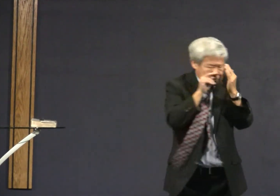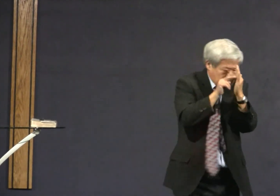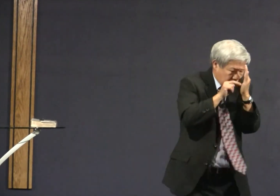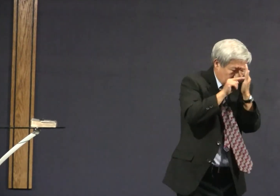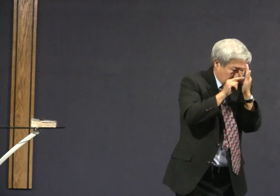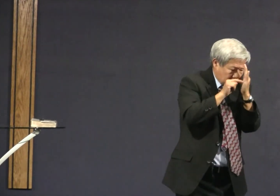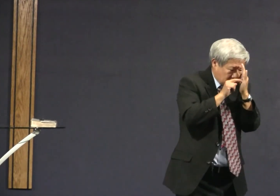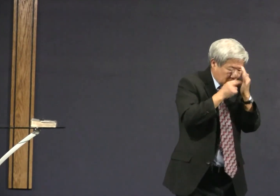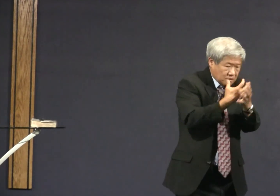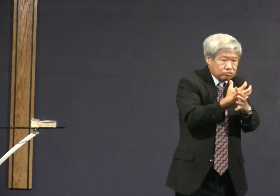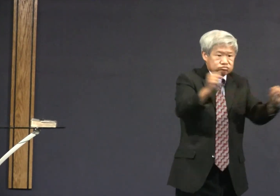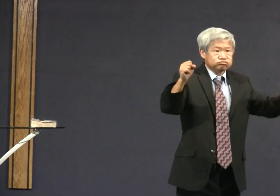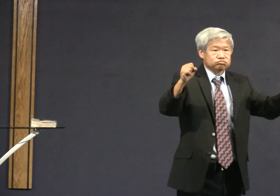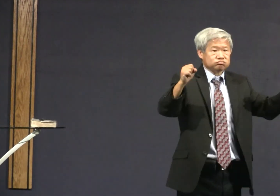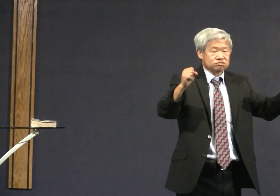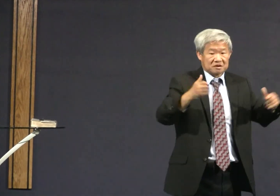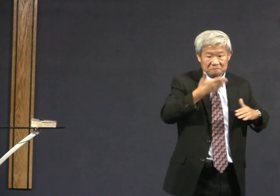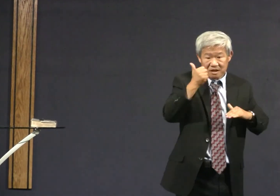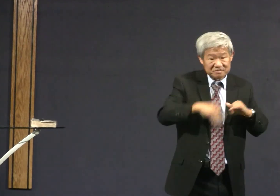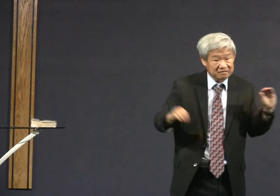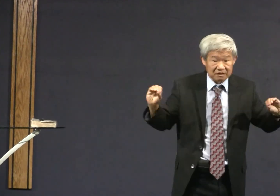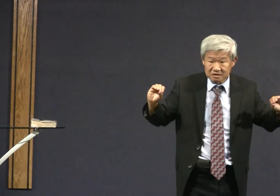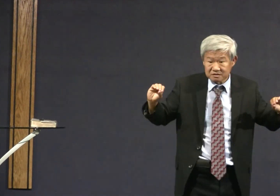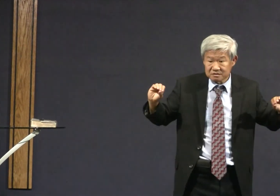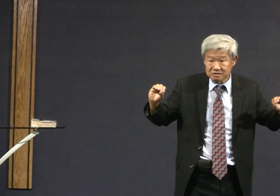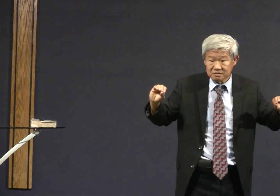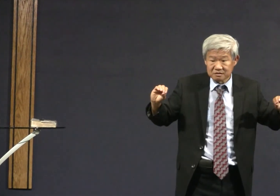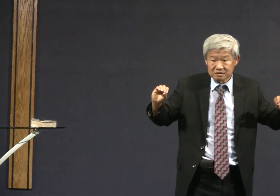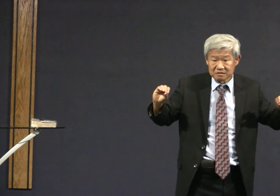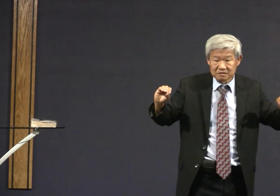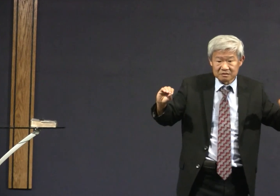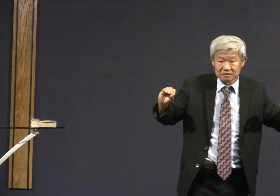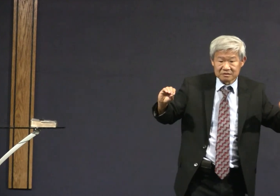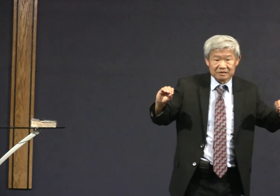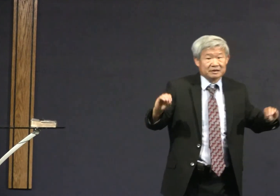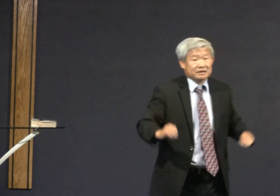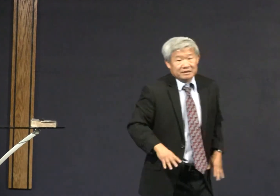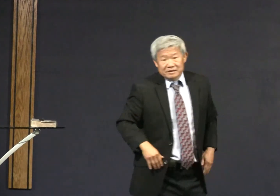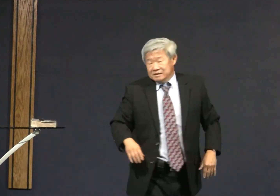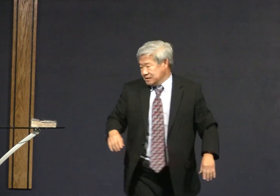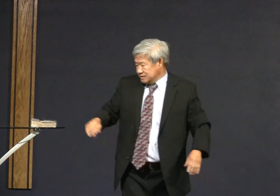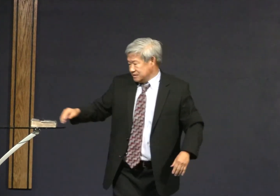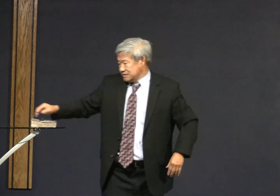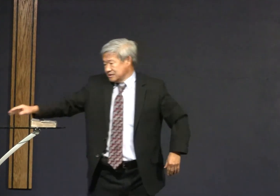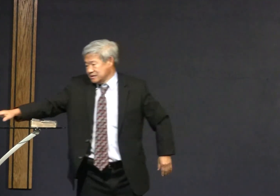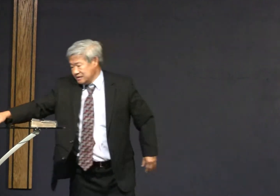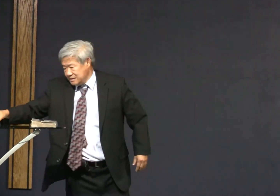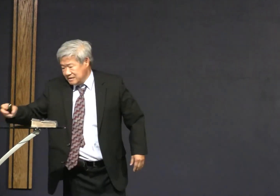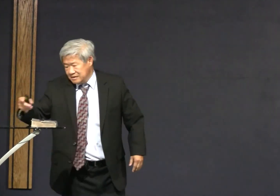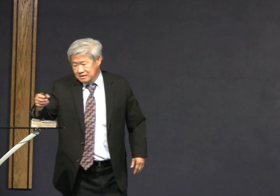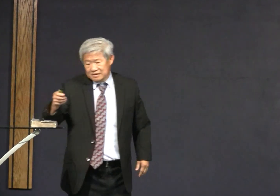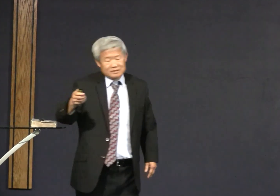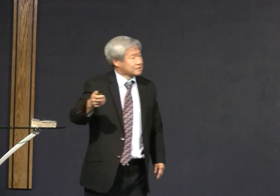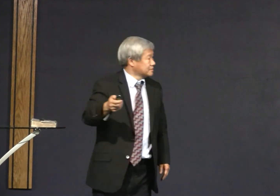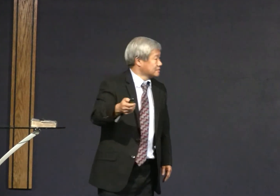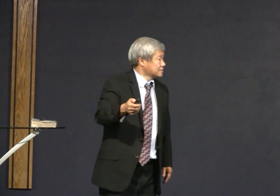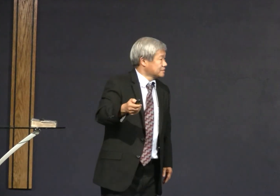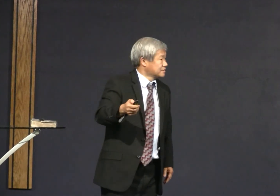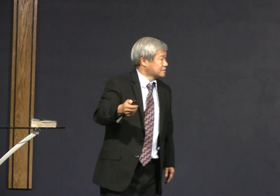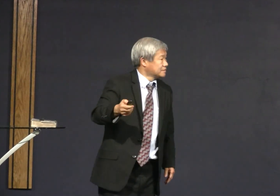kids might ignore it while your father's out but once they get home they might be curious and